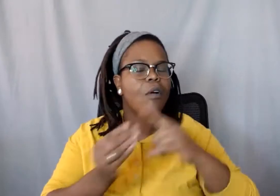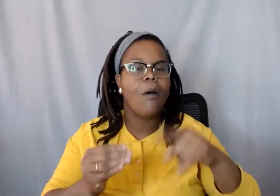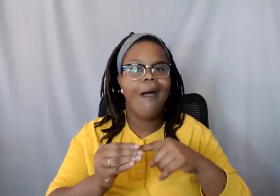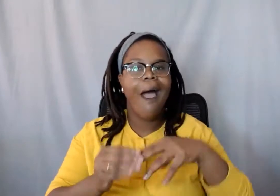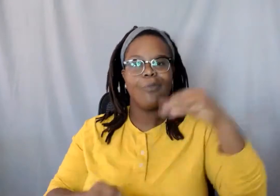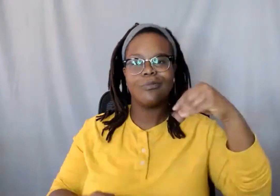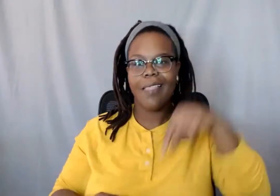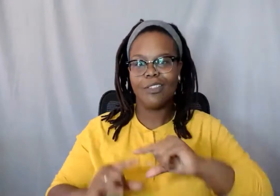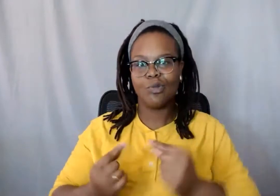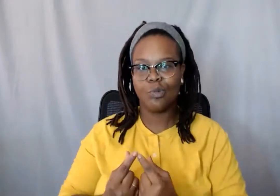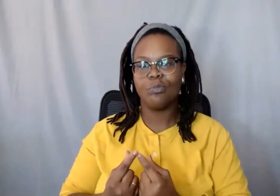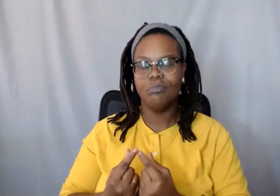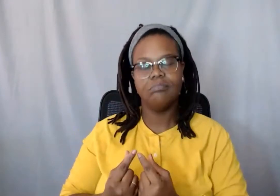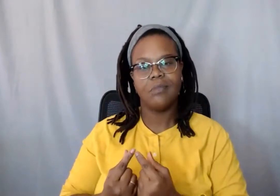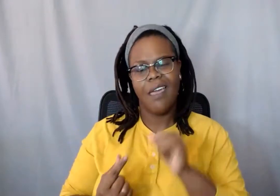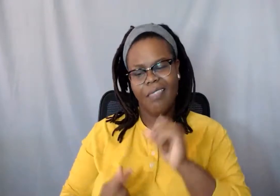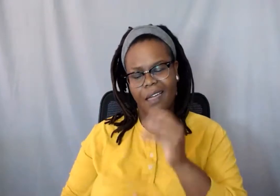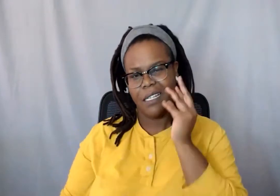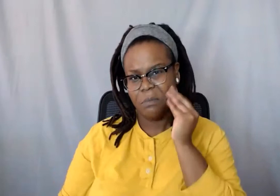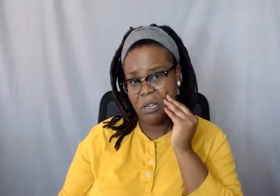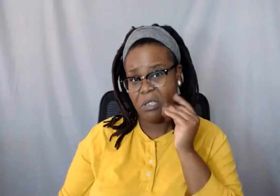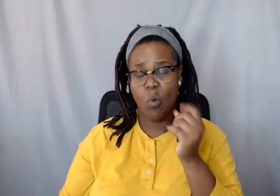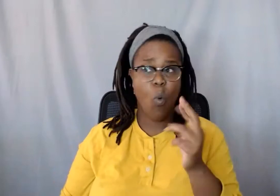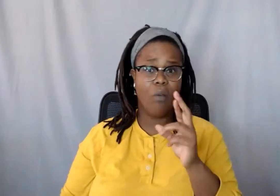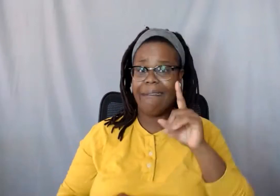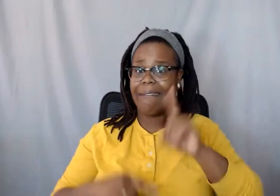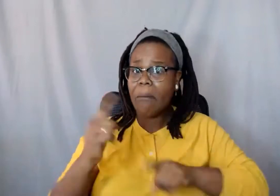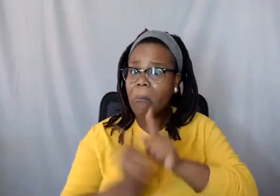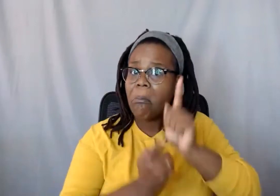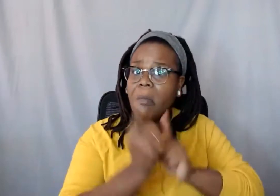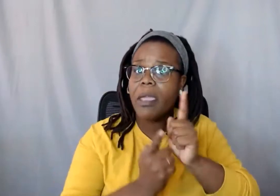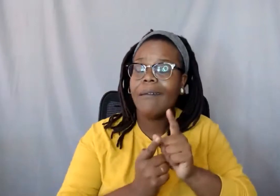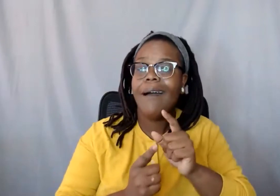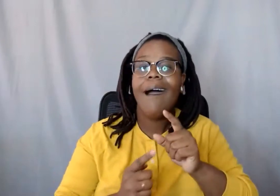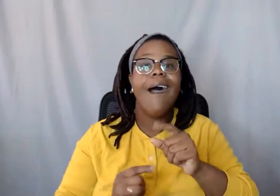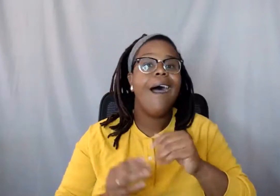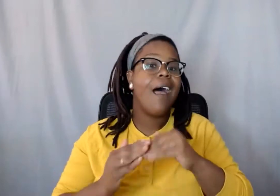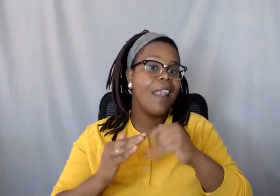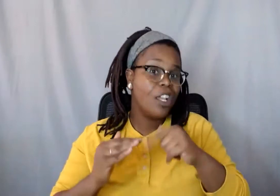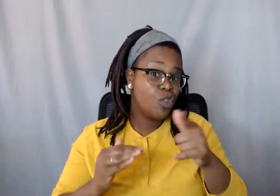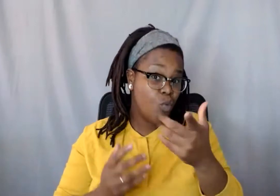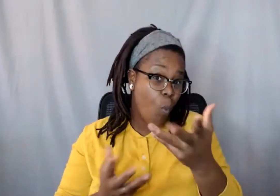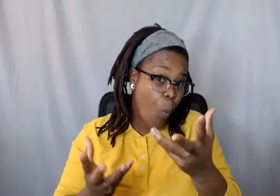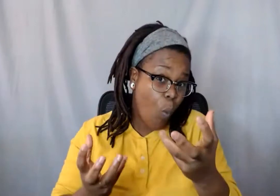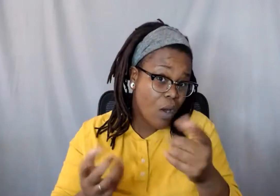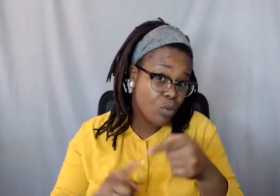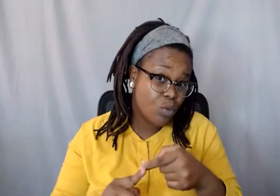to actually get to experience or get to meet these people unless they actually are, unless you actually want to. So it would be good if RIT could like